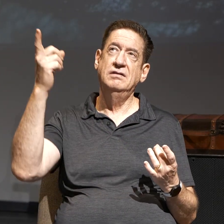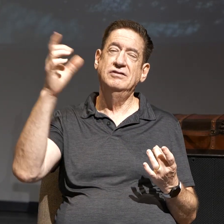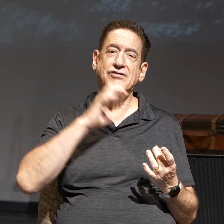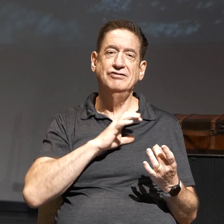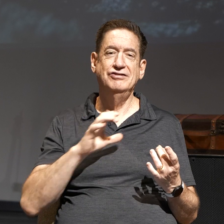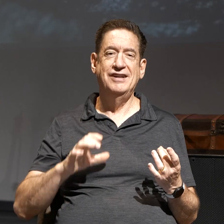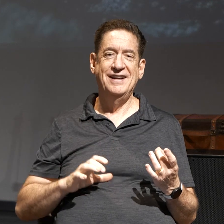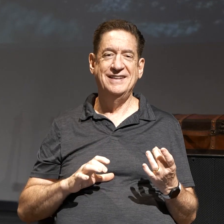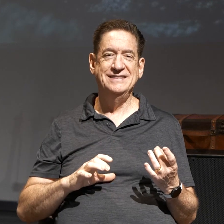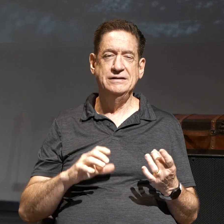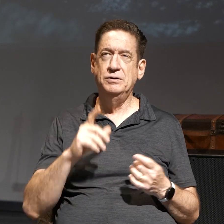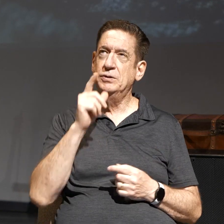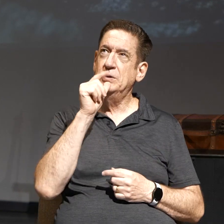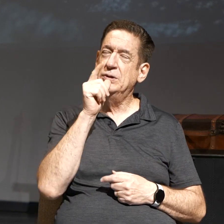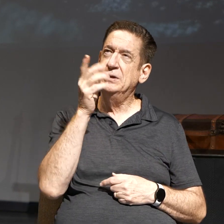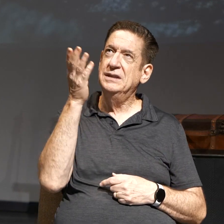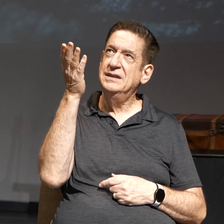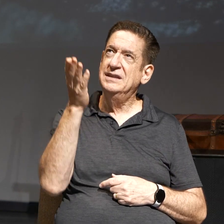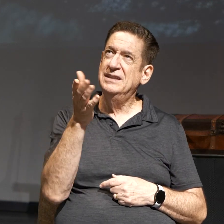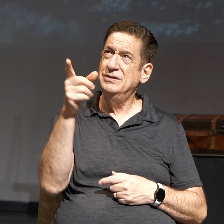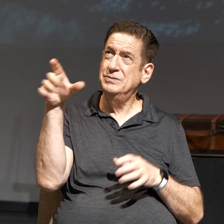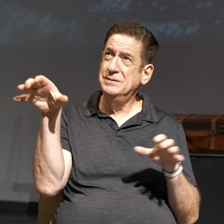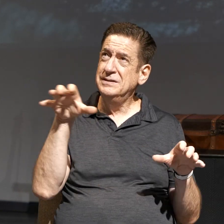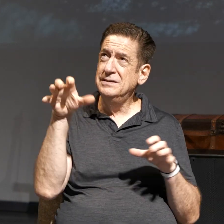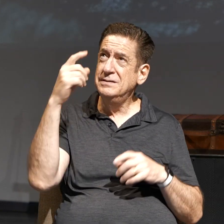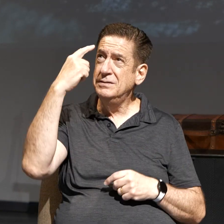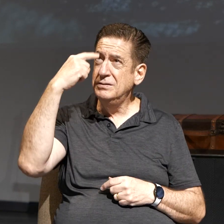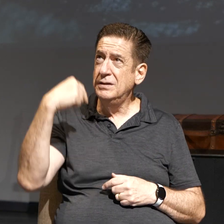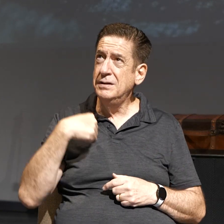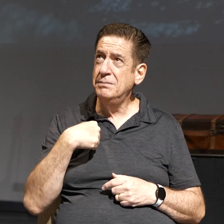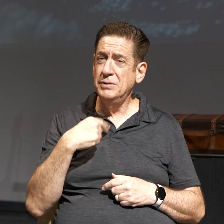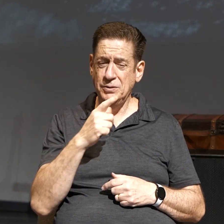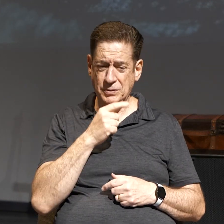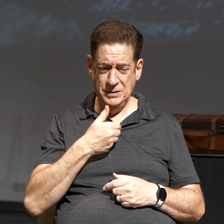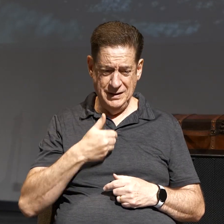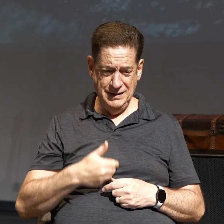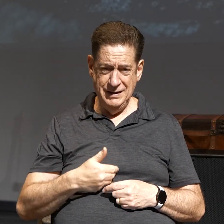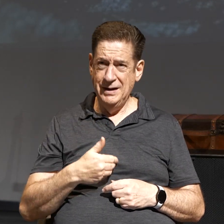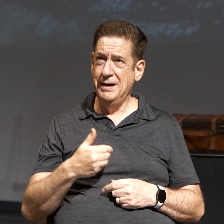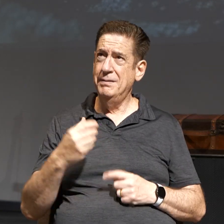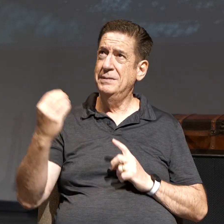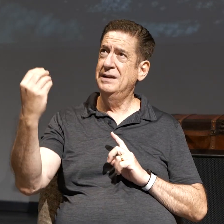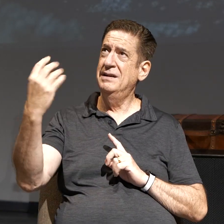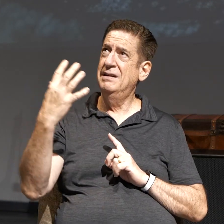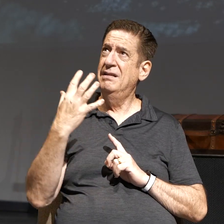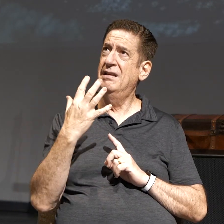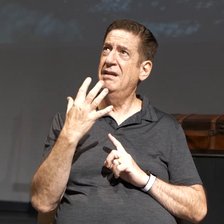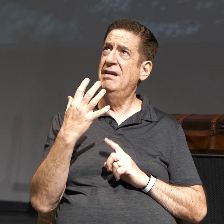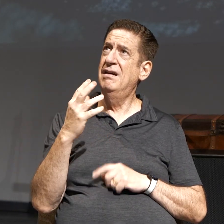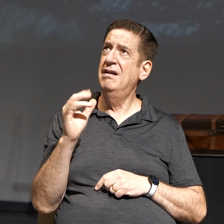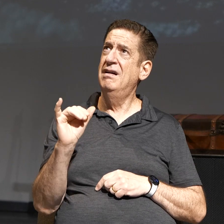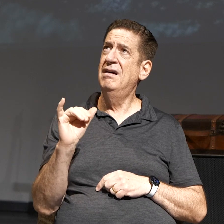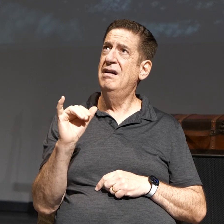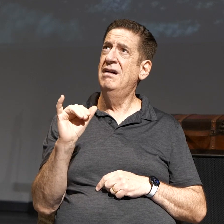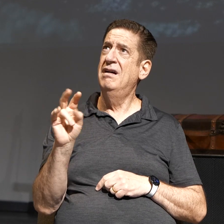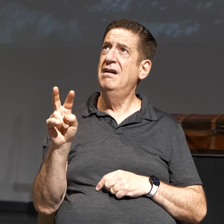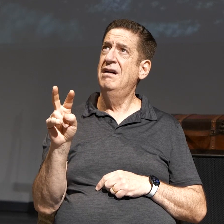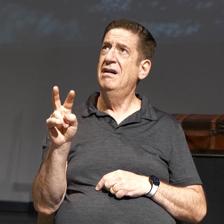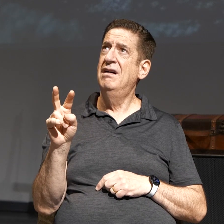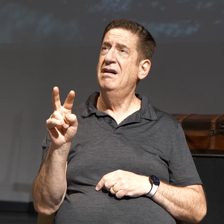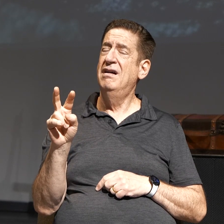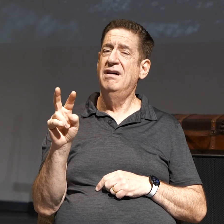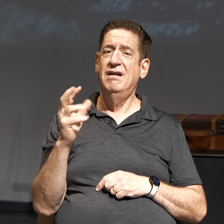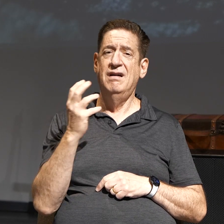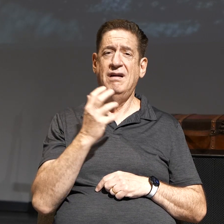and who He is, and what He's done for you, and who you are in light of Him, it doesn't matter what's going on in your life,